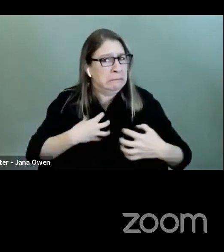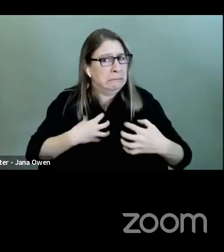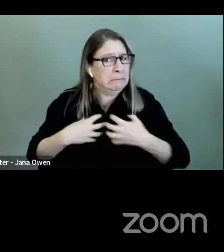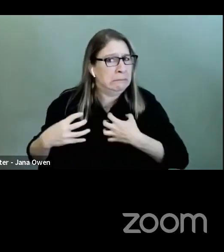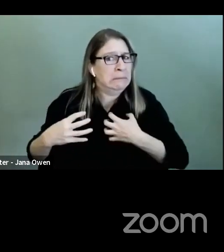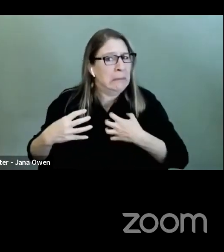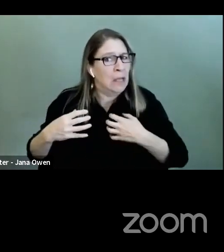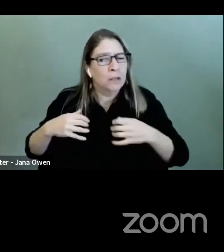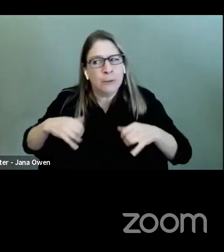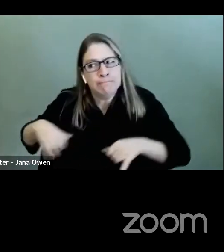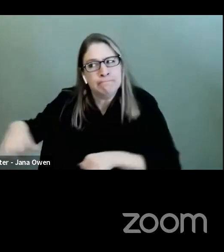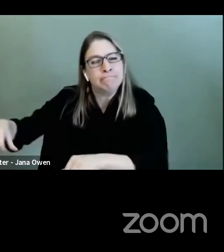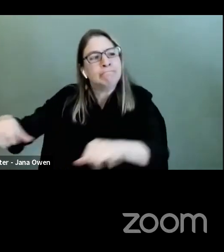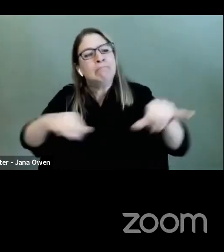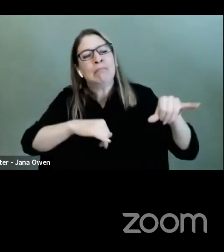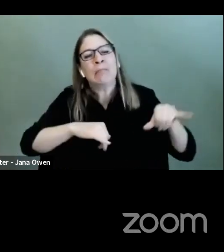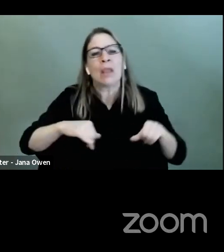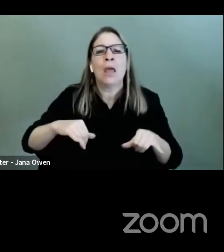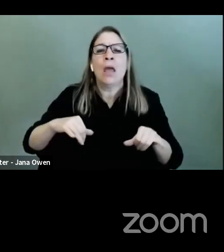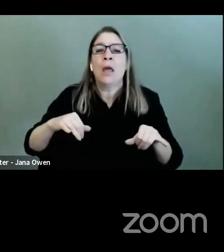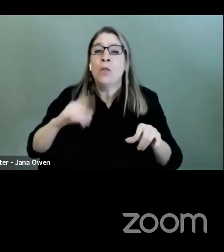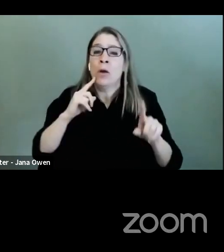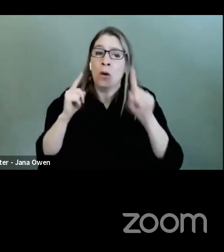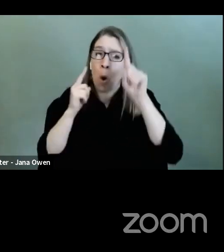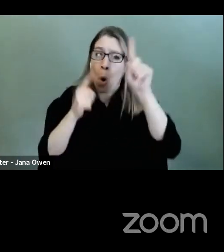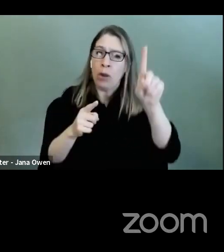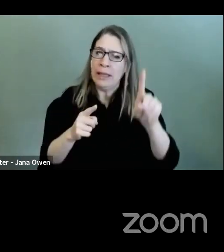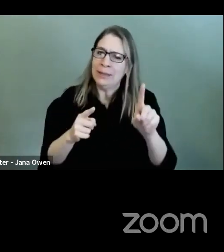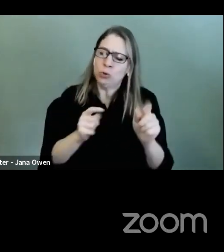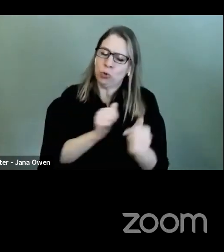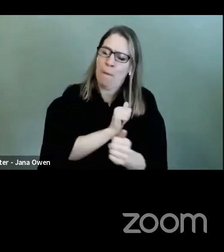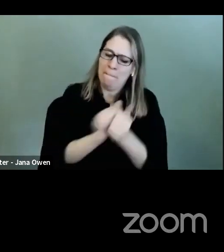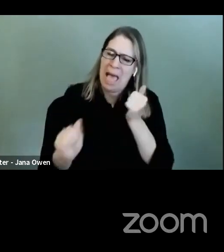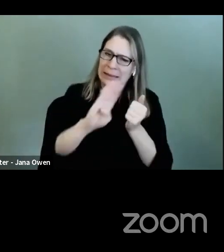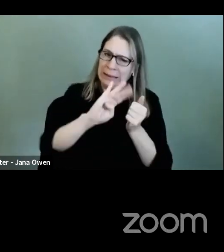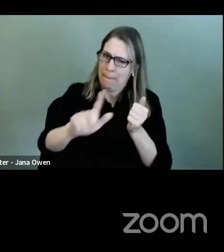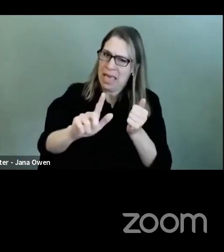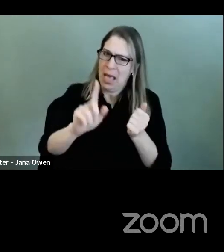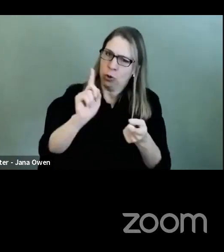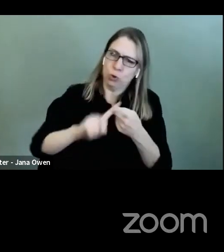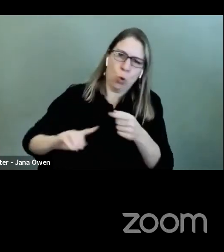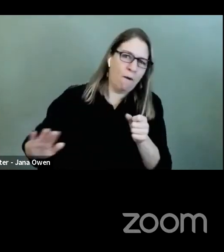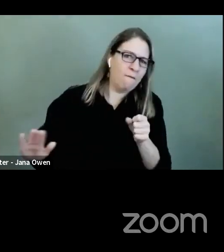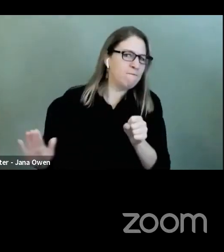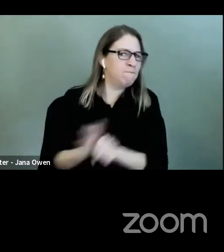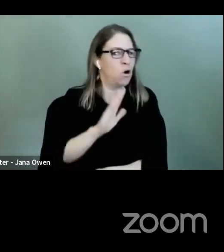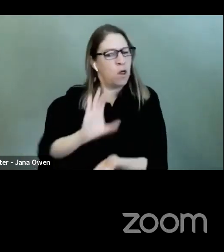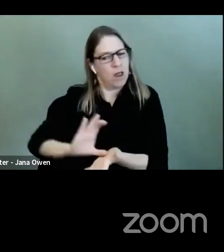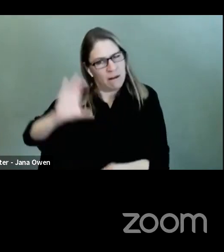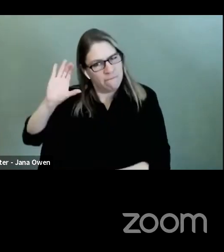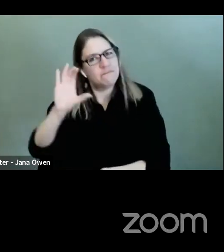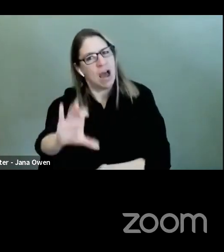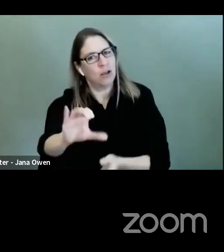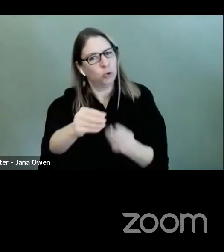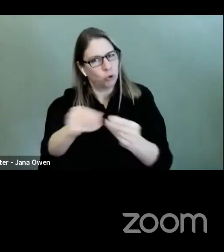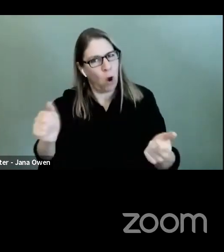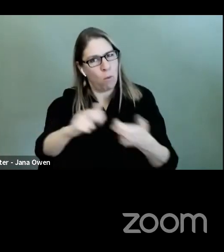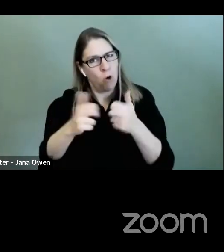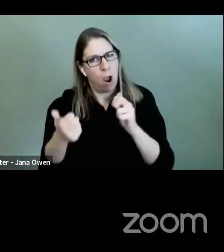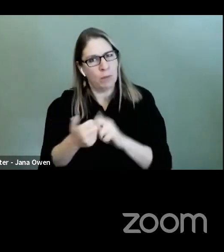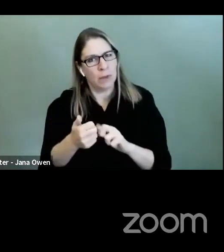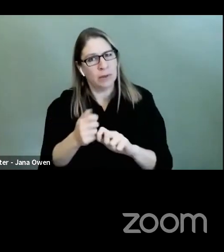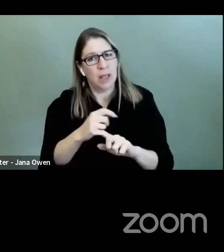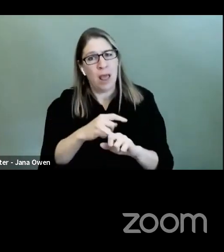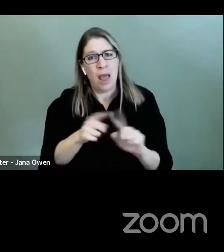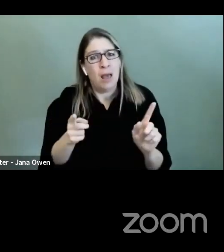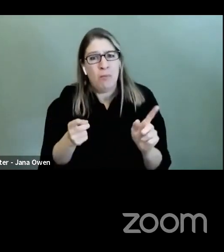I think it's wonderful that some money was thrown to it. But this is also one of those problems that is just